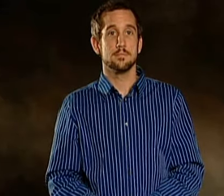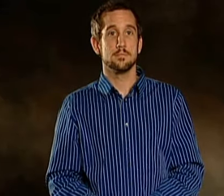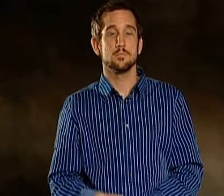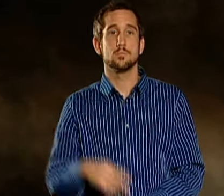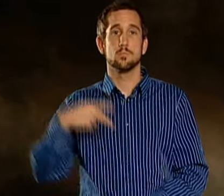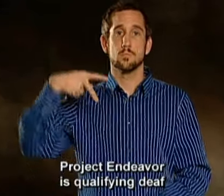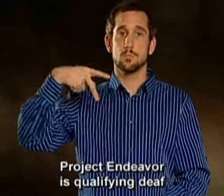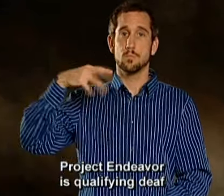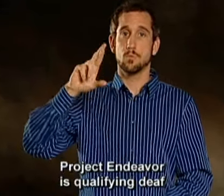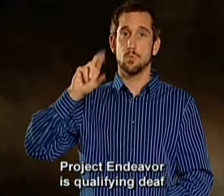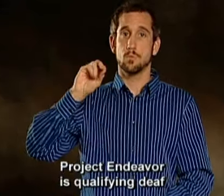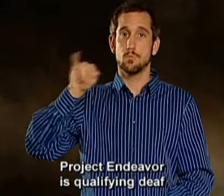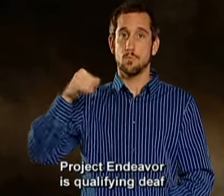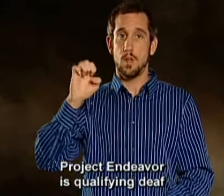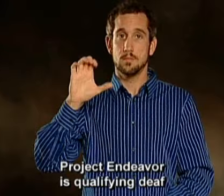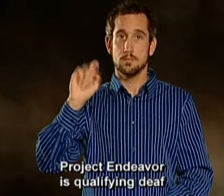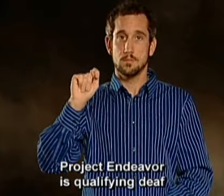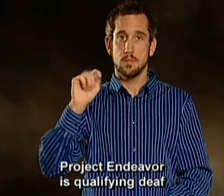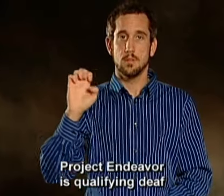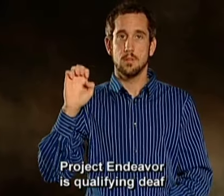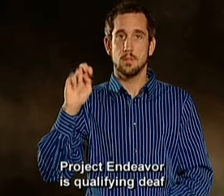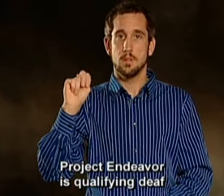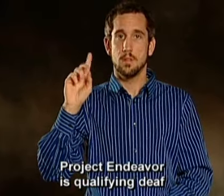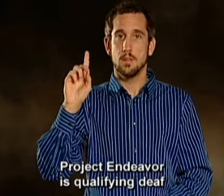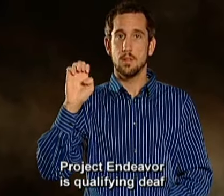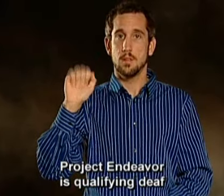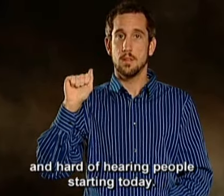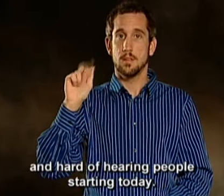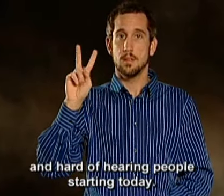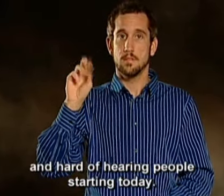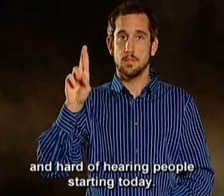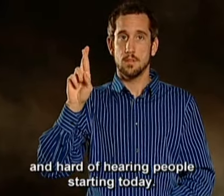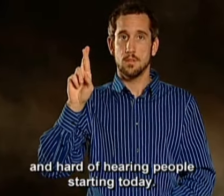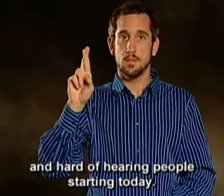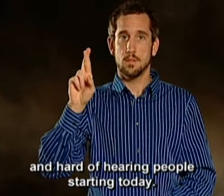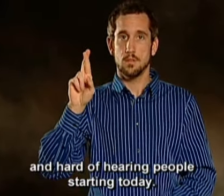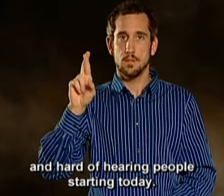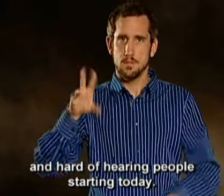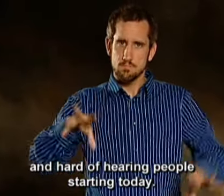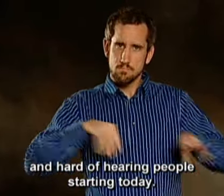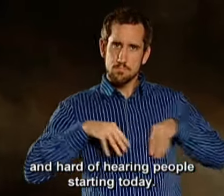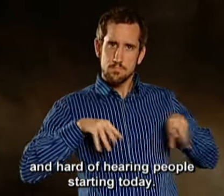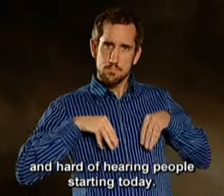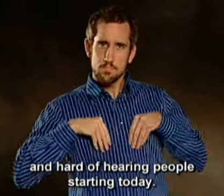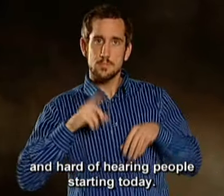Project Endeavor is qualifying deaf and hard of hearing people starting today.